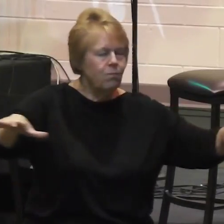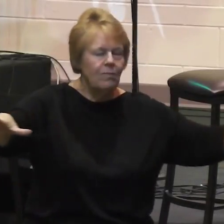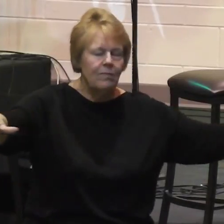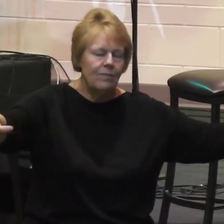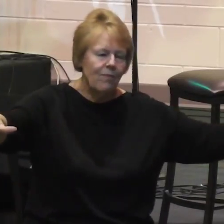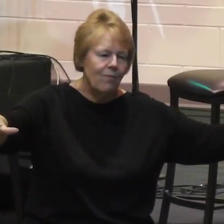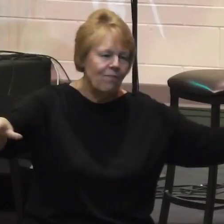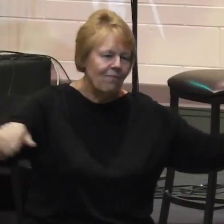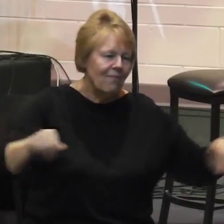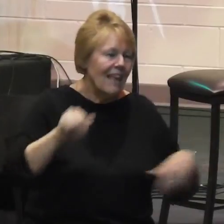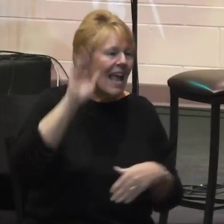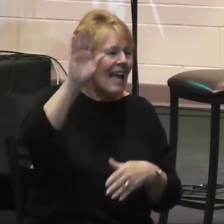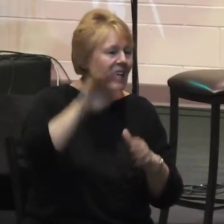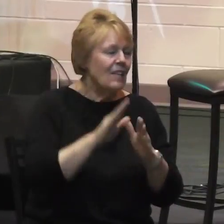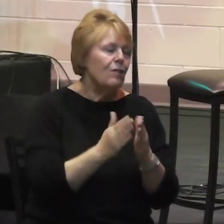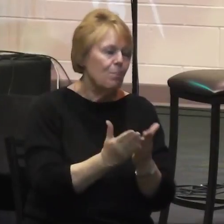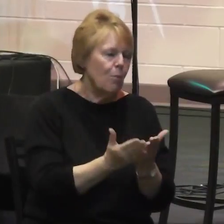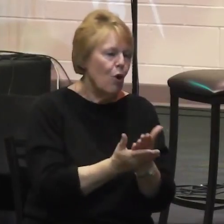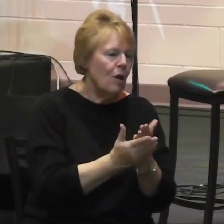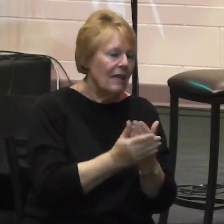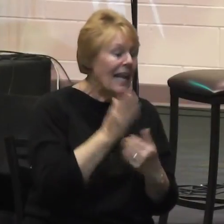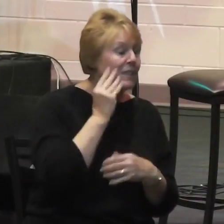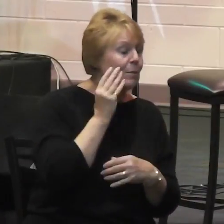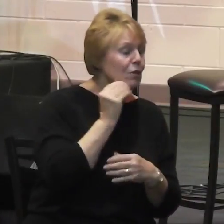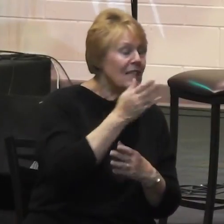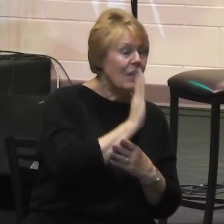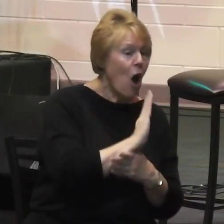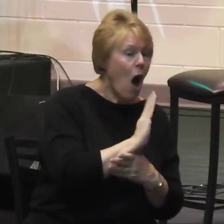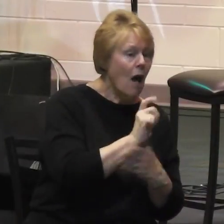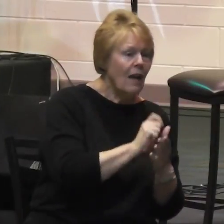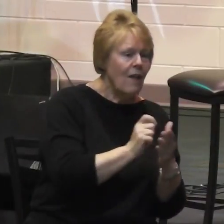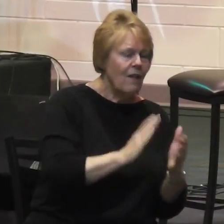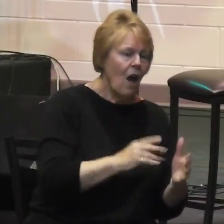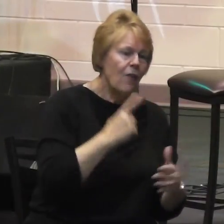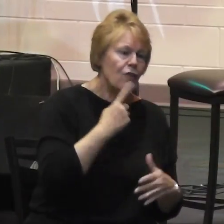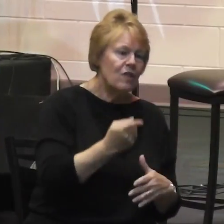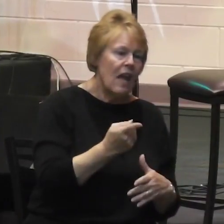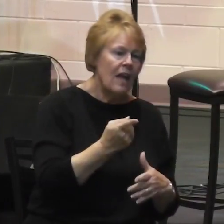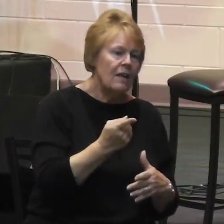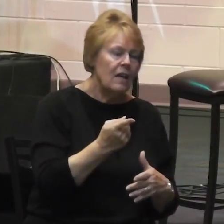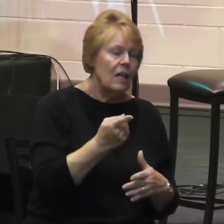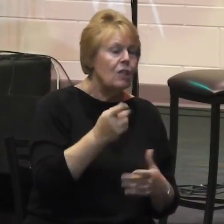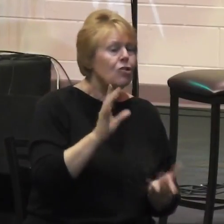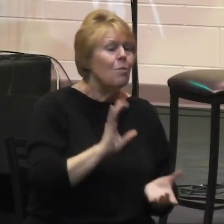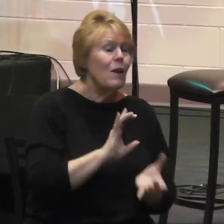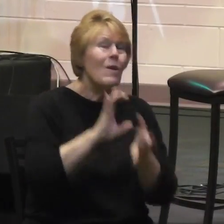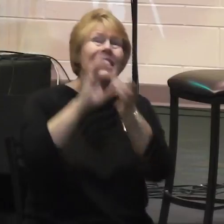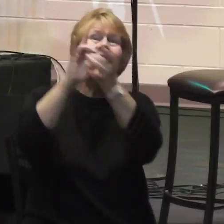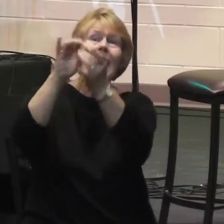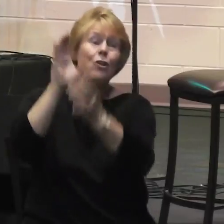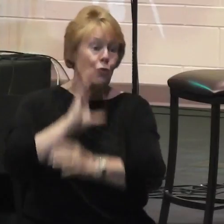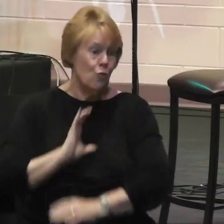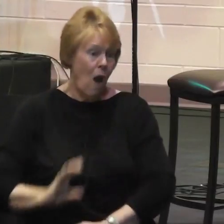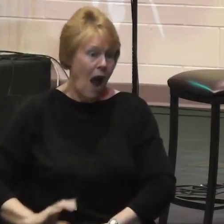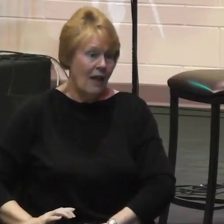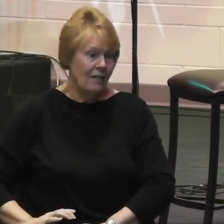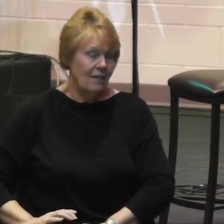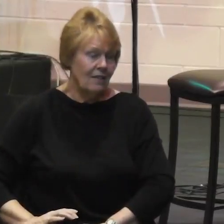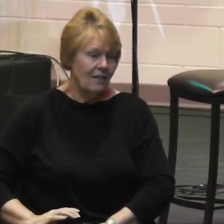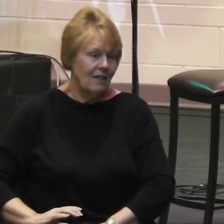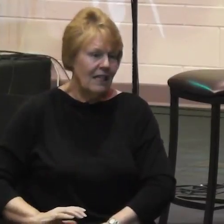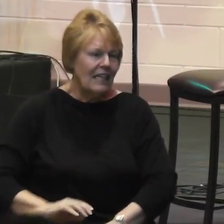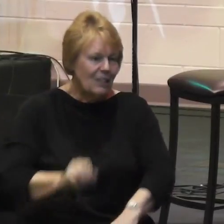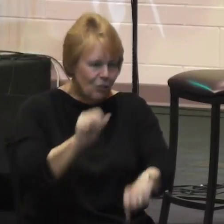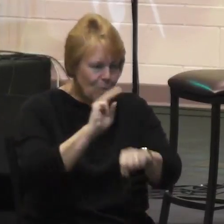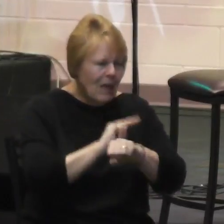In his book Experiencing God, Henry Blackaby says this, to be related to Christ is to be on mission with him.